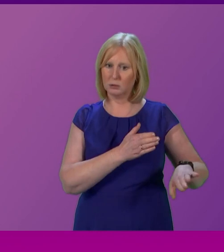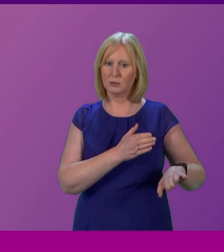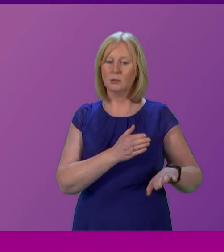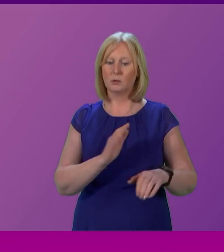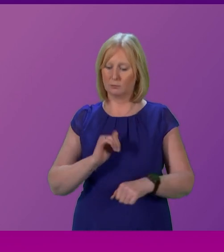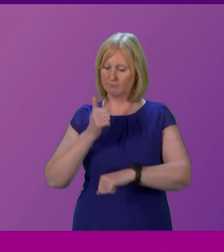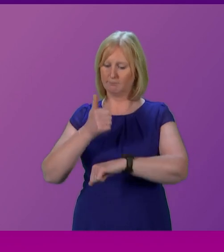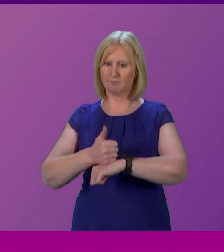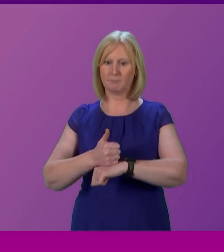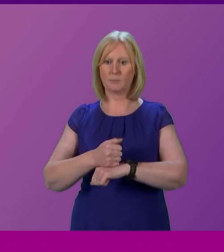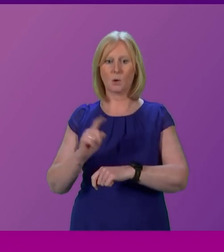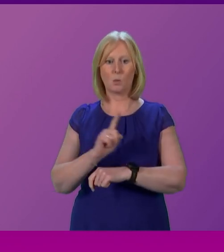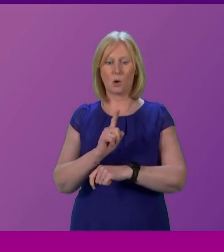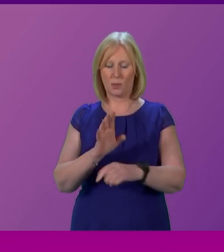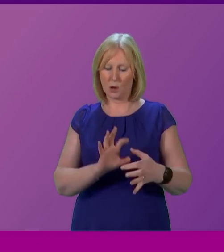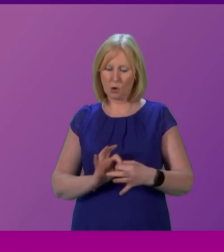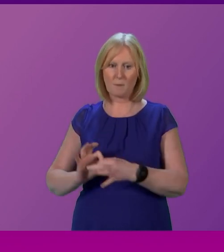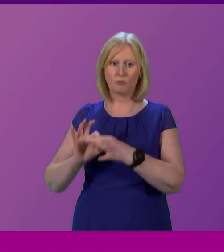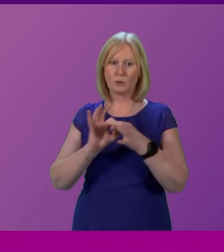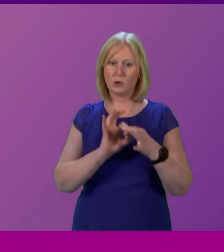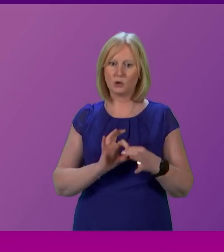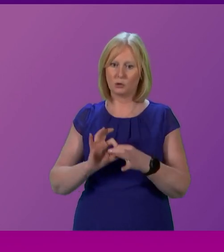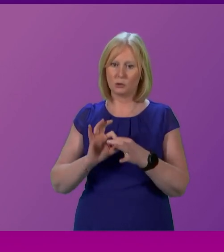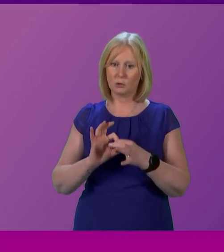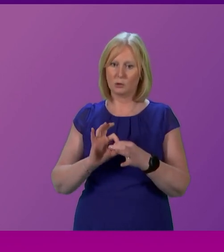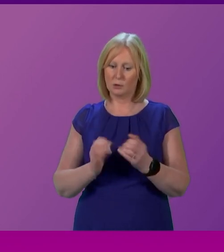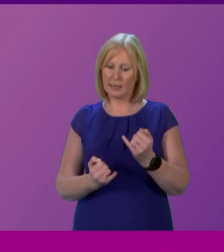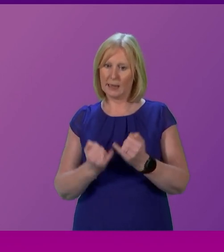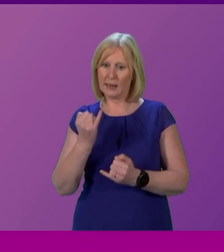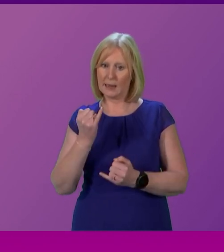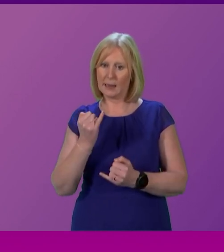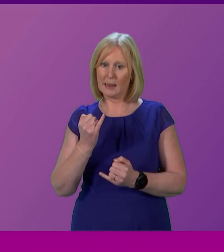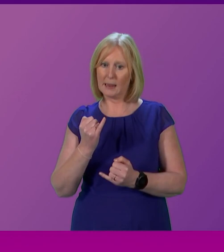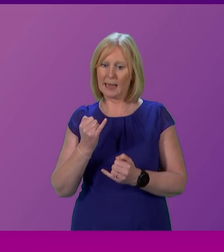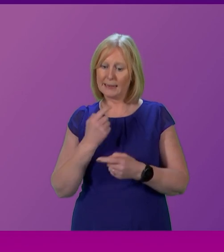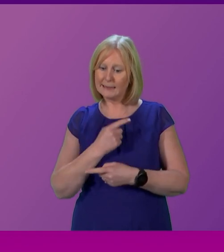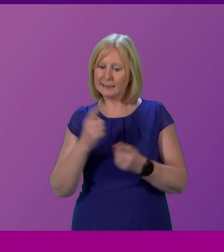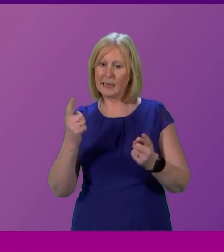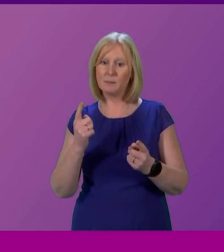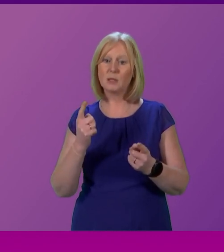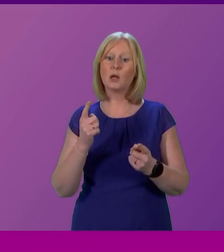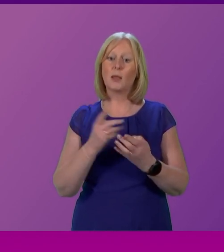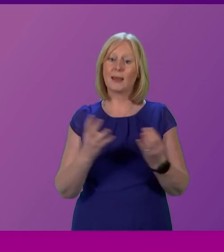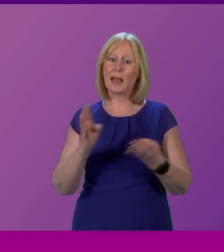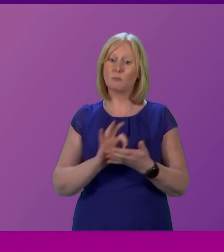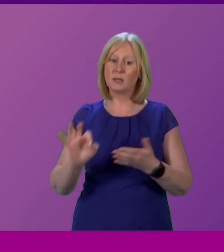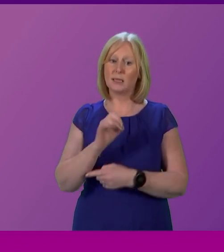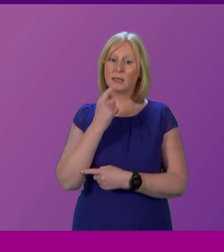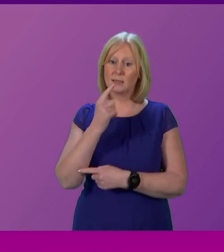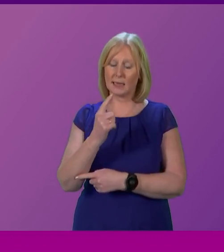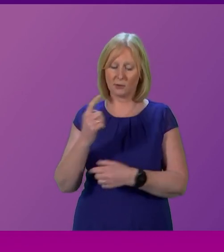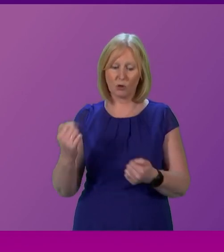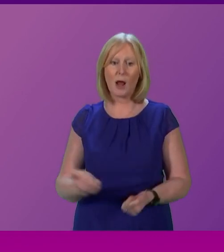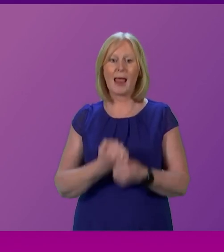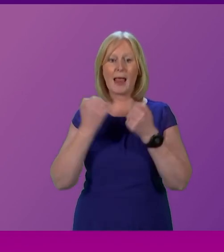put in place the cooperation that, in the last statement, the Cabinet Secretary was talking about the need to do on energy.